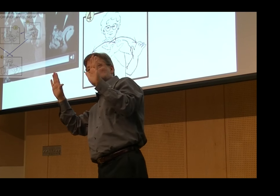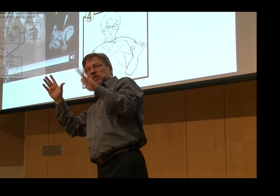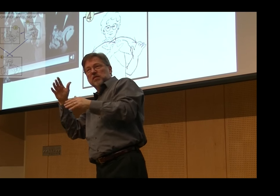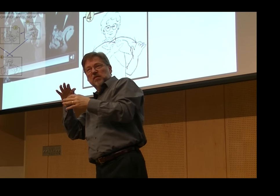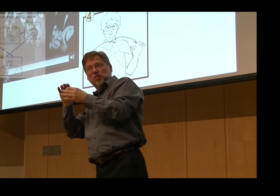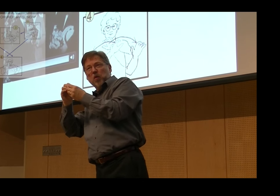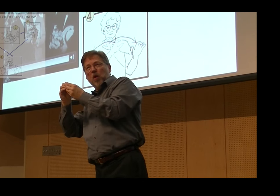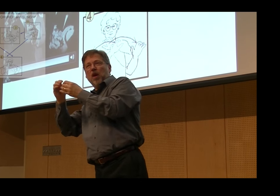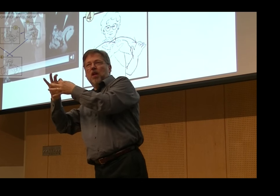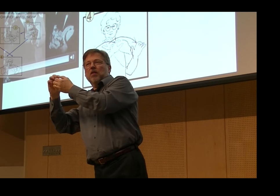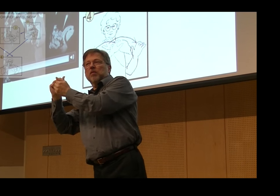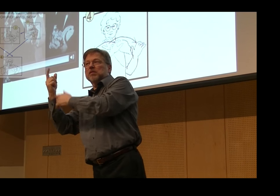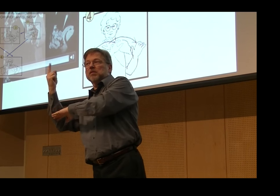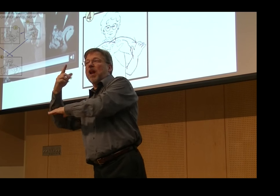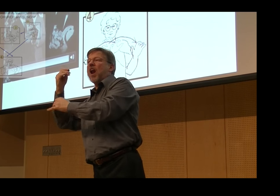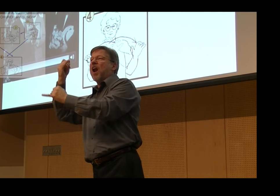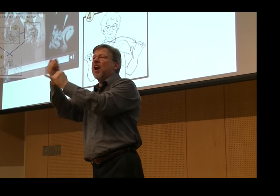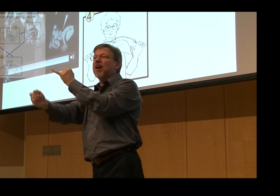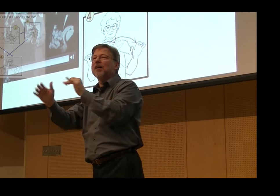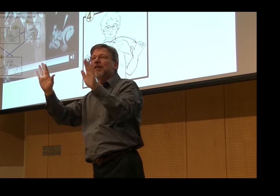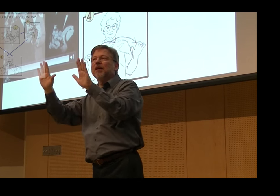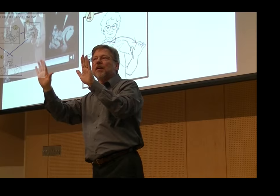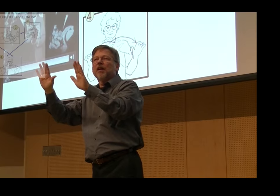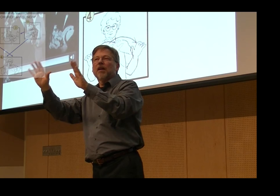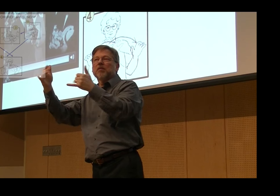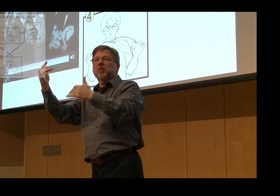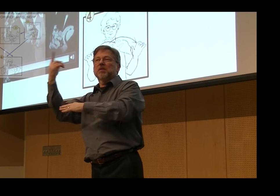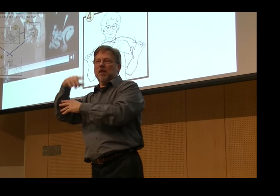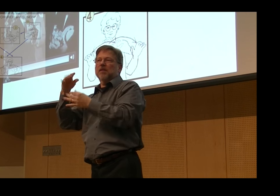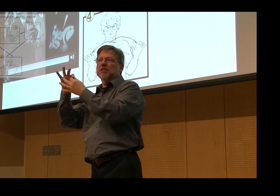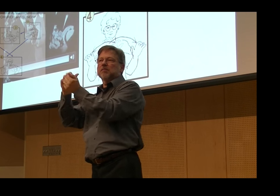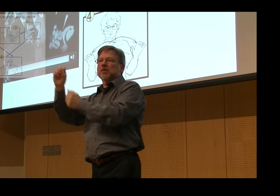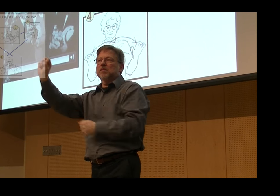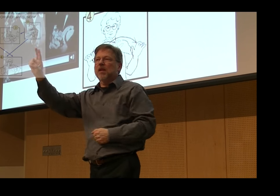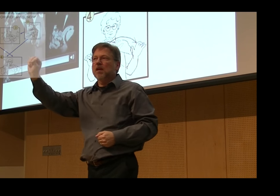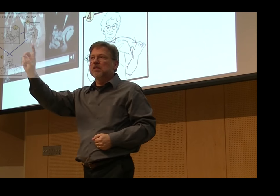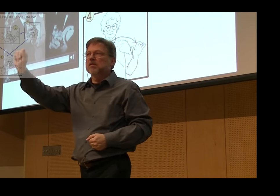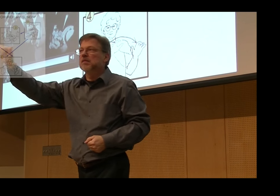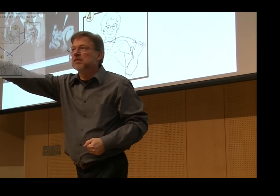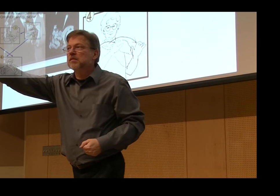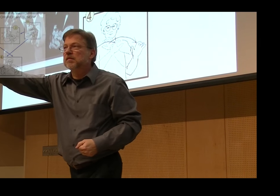As a result, they made a distinction between Sunday and church and